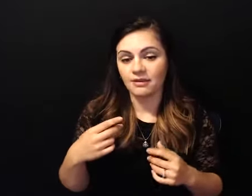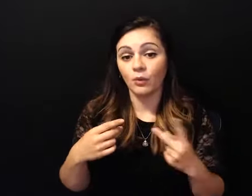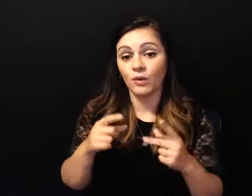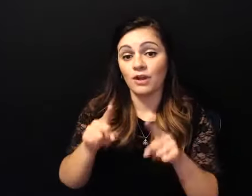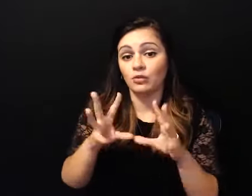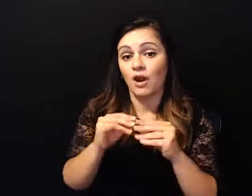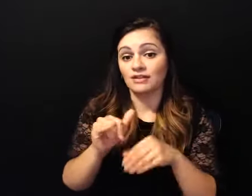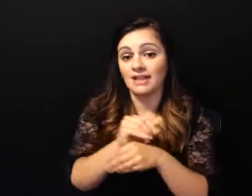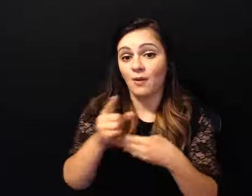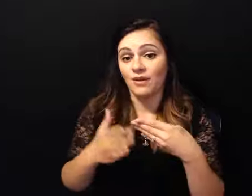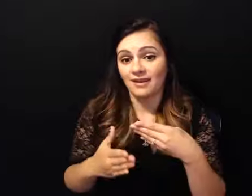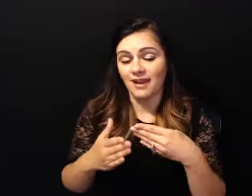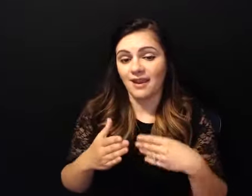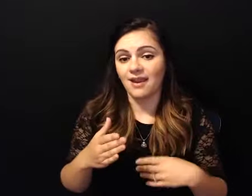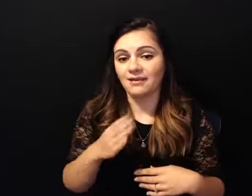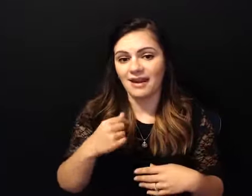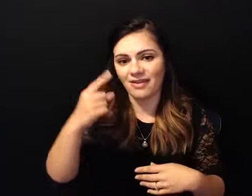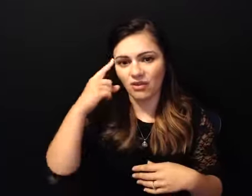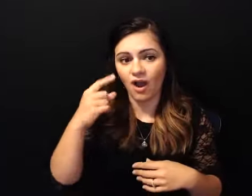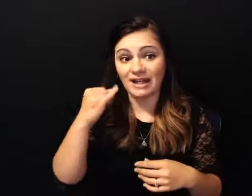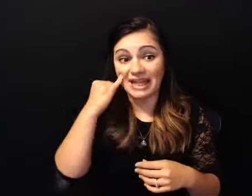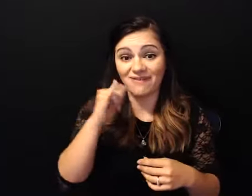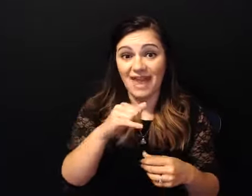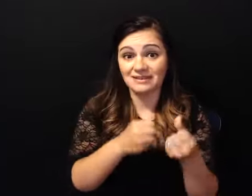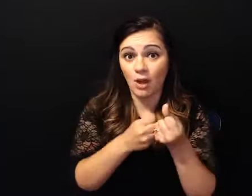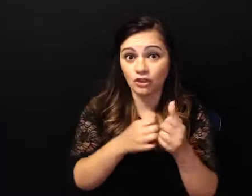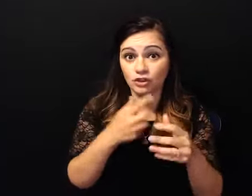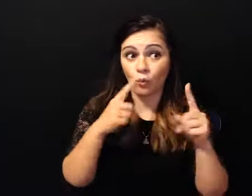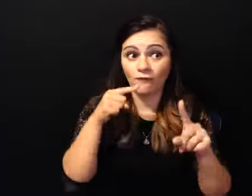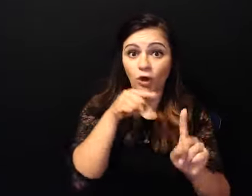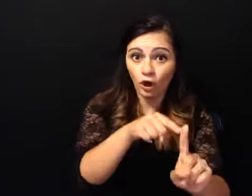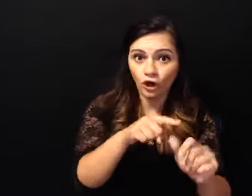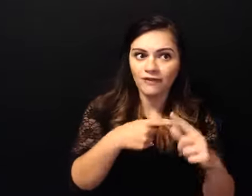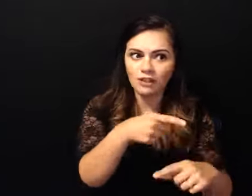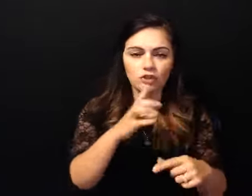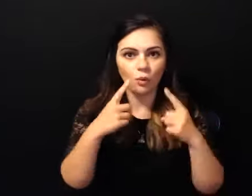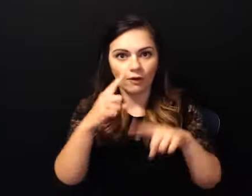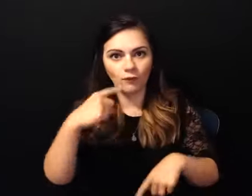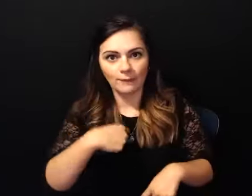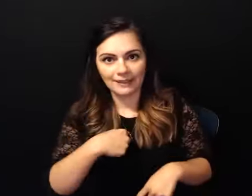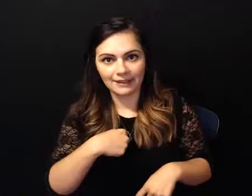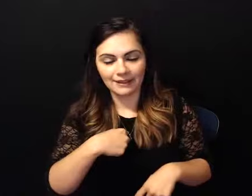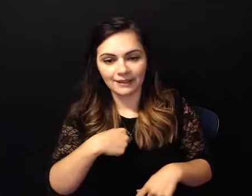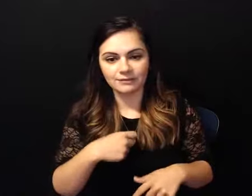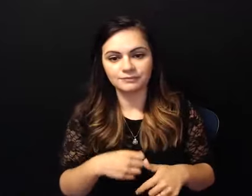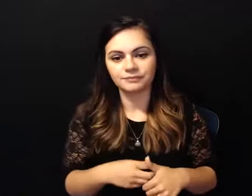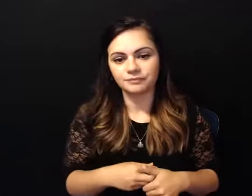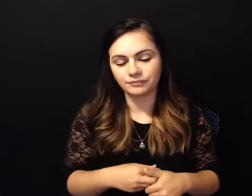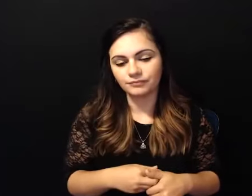if she'll work for her she's going to work for me uh i walked into the she did taping at the time and i walked into the